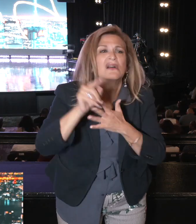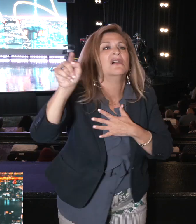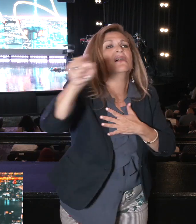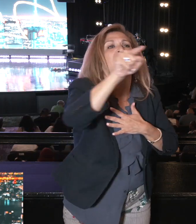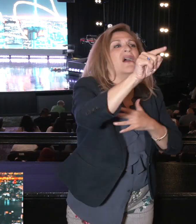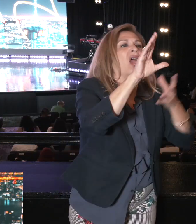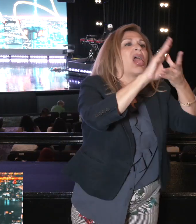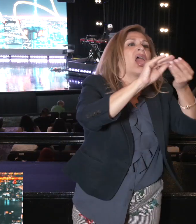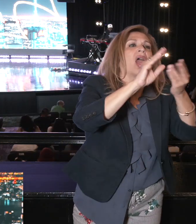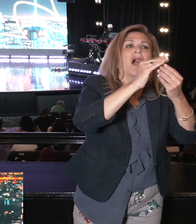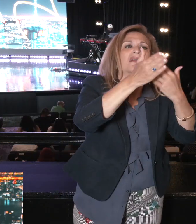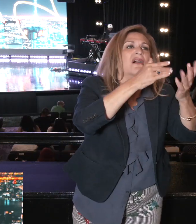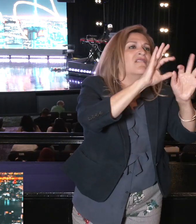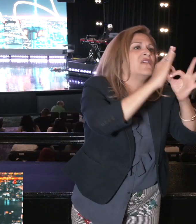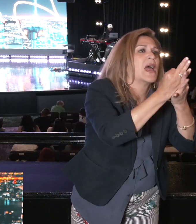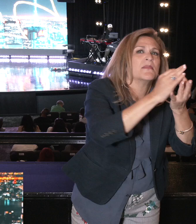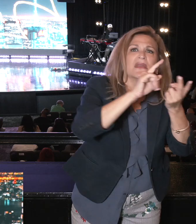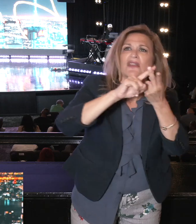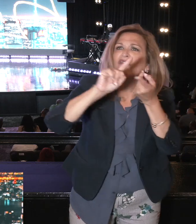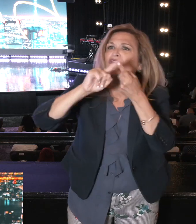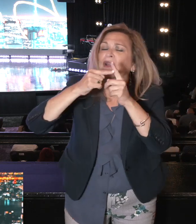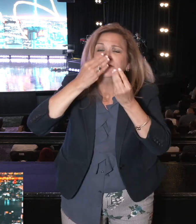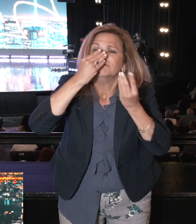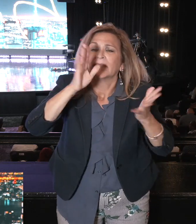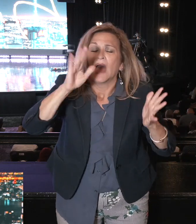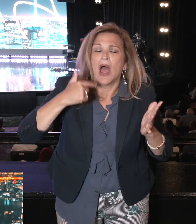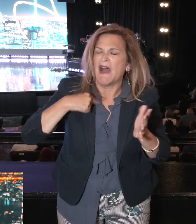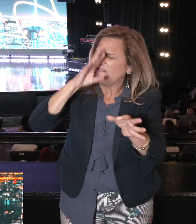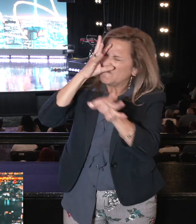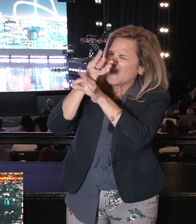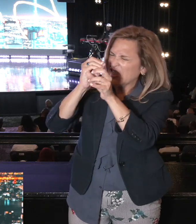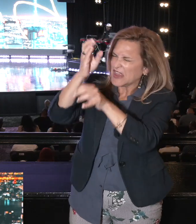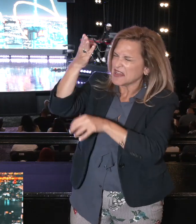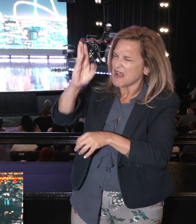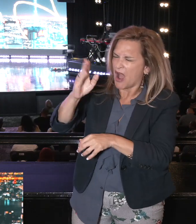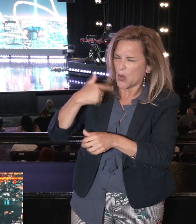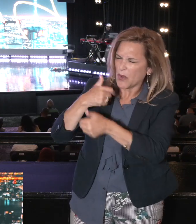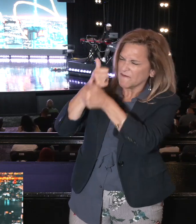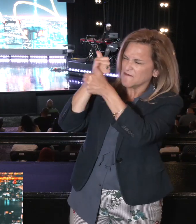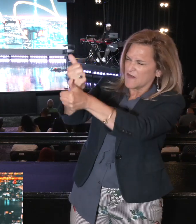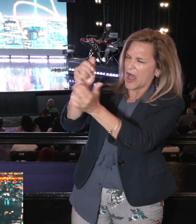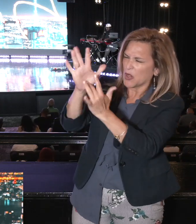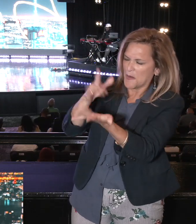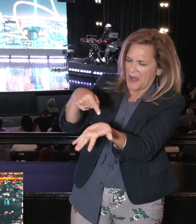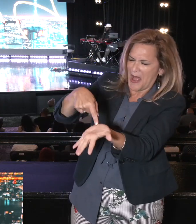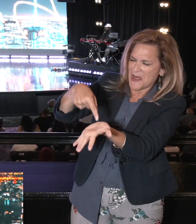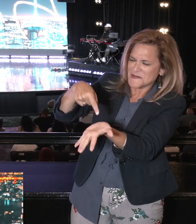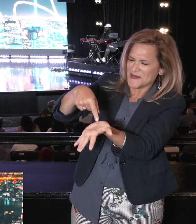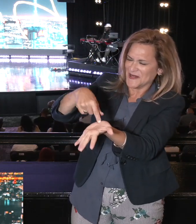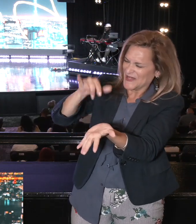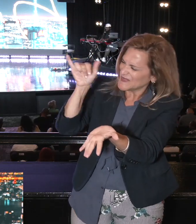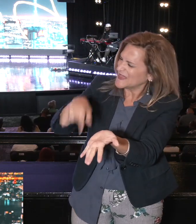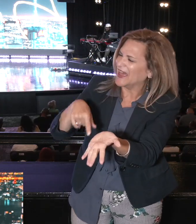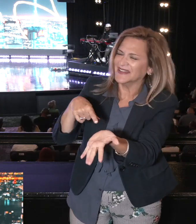family. Our faith is in God. And we stand on biblical values. And biblical morals and absolutes.